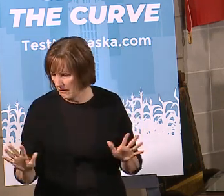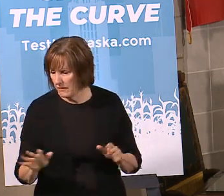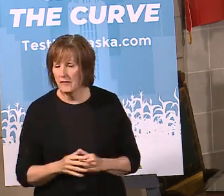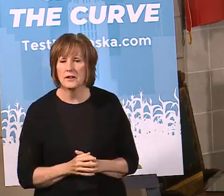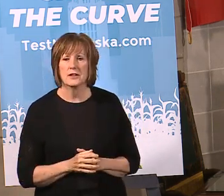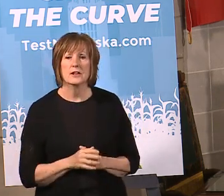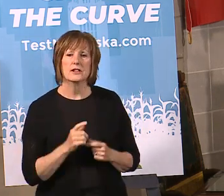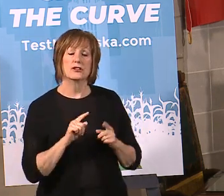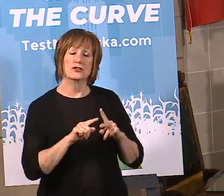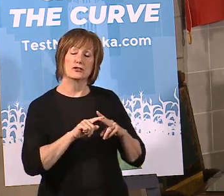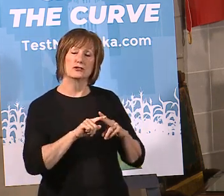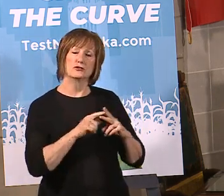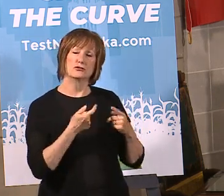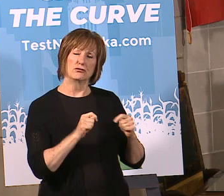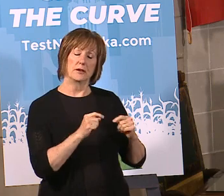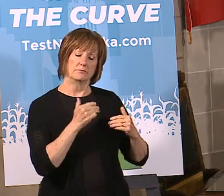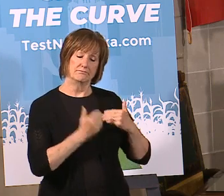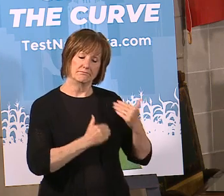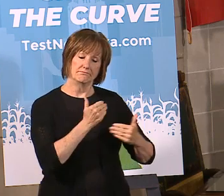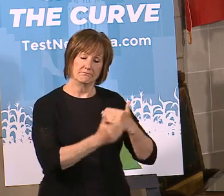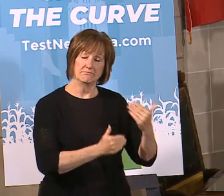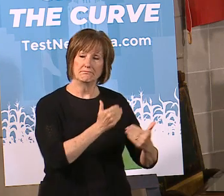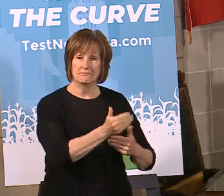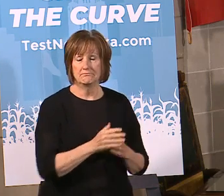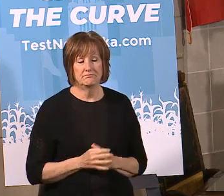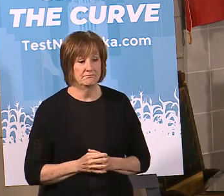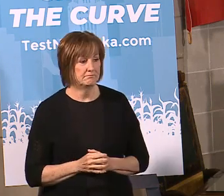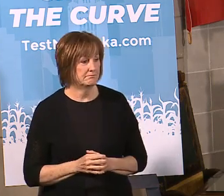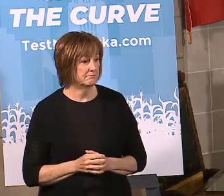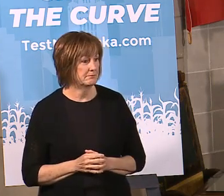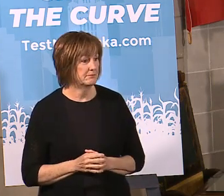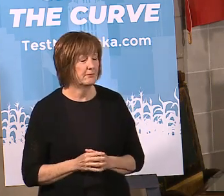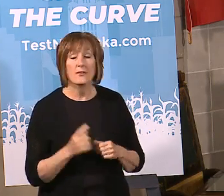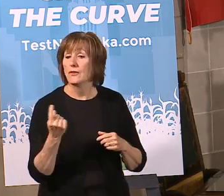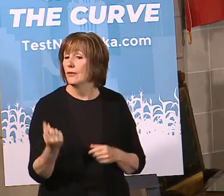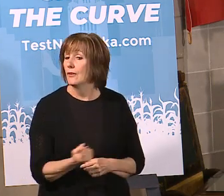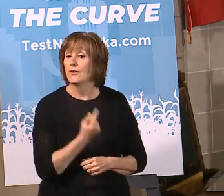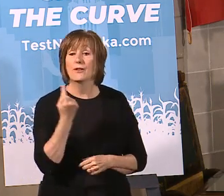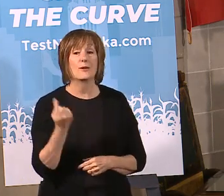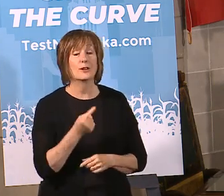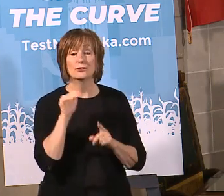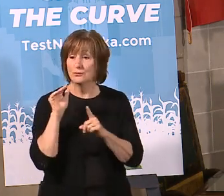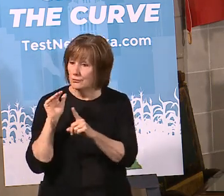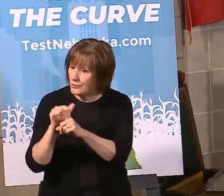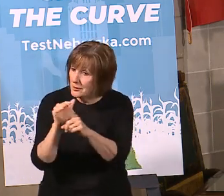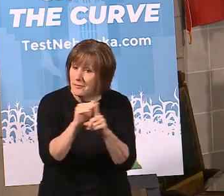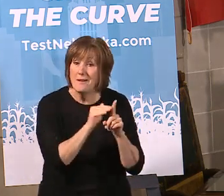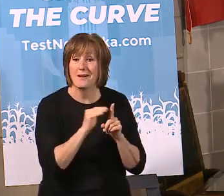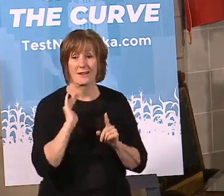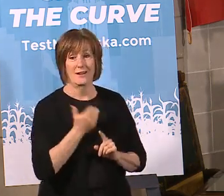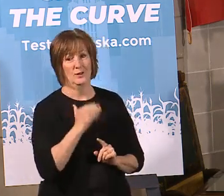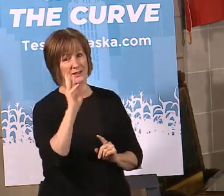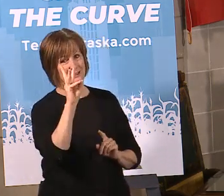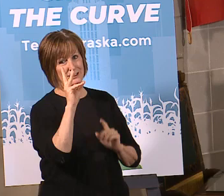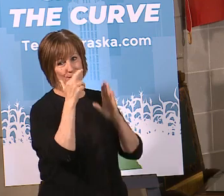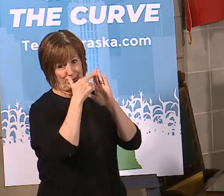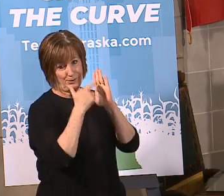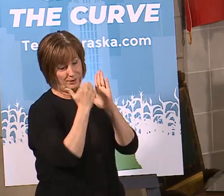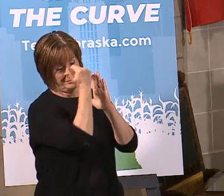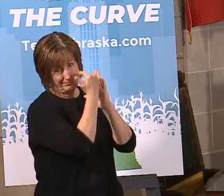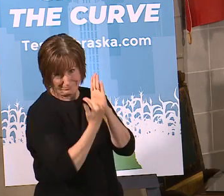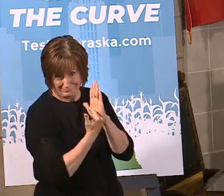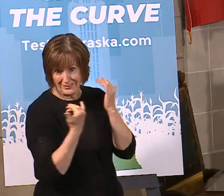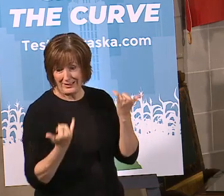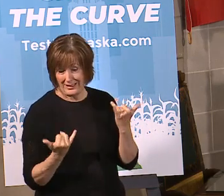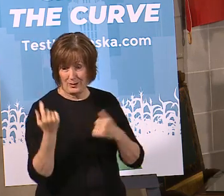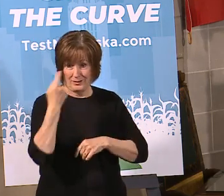we're gonna try and move this along along at a pretty good clip. But as always I want to remind people about our six rules to stay home. is